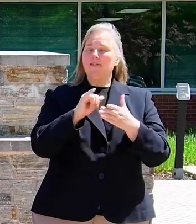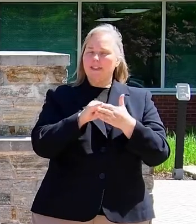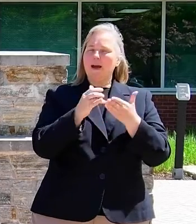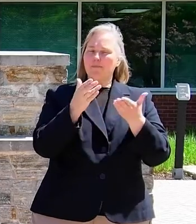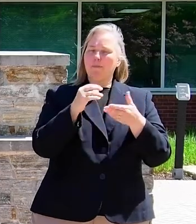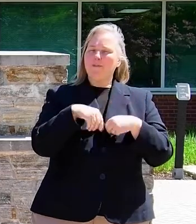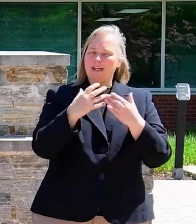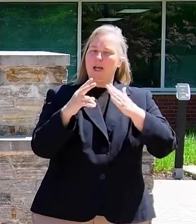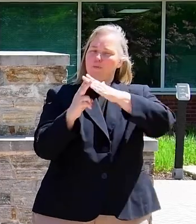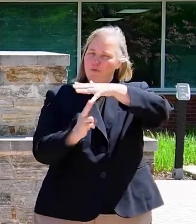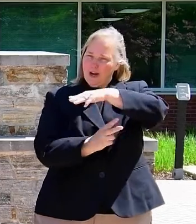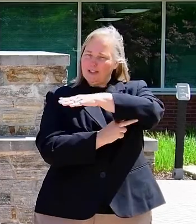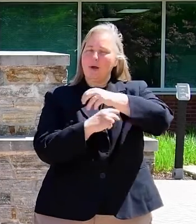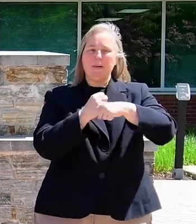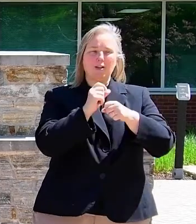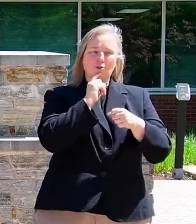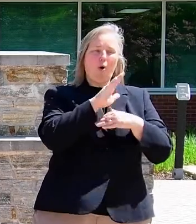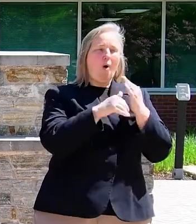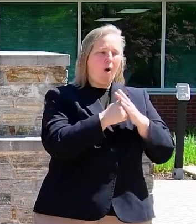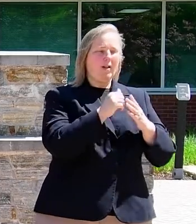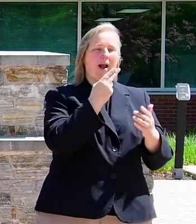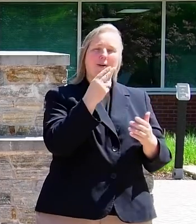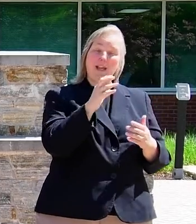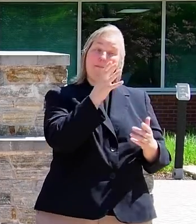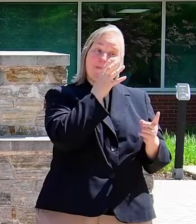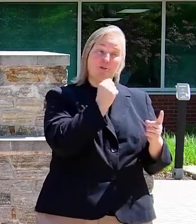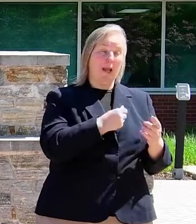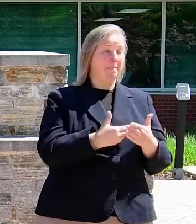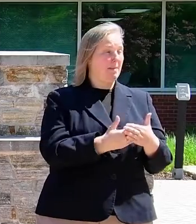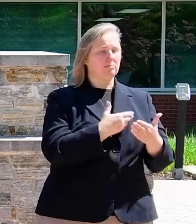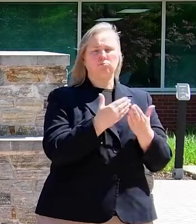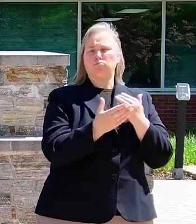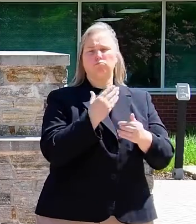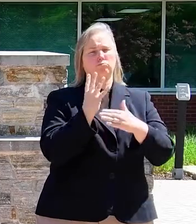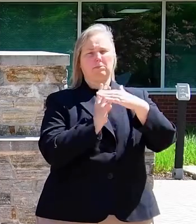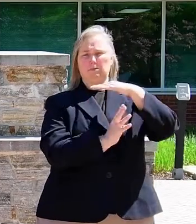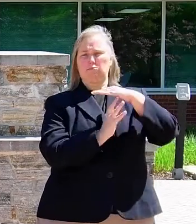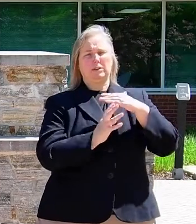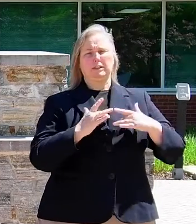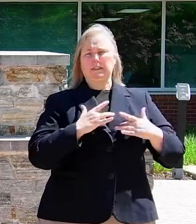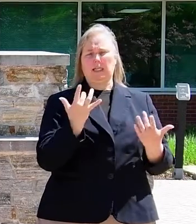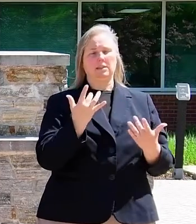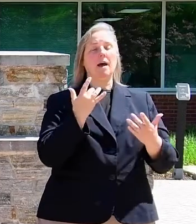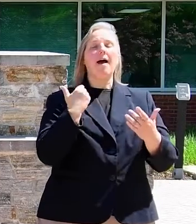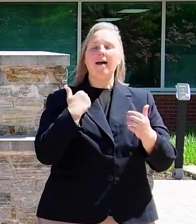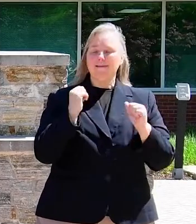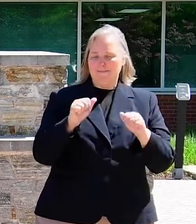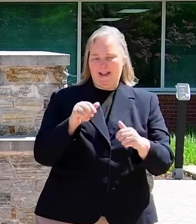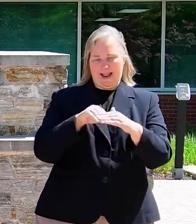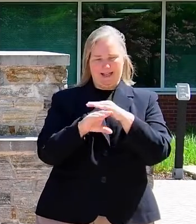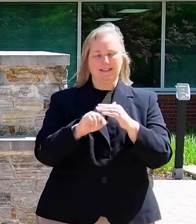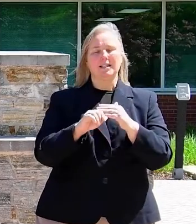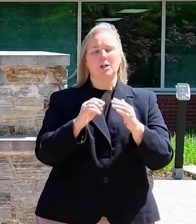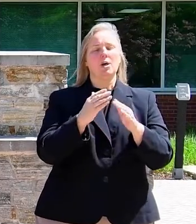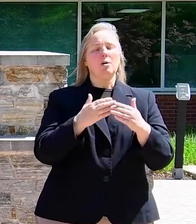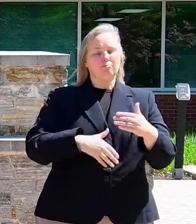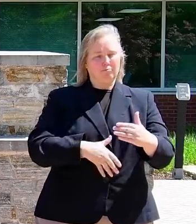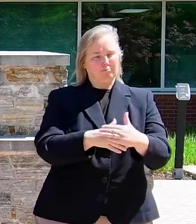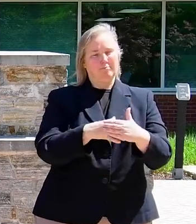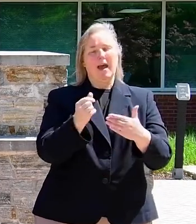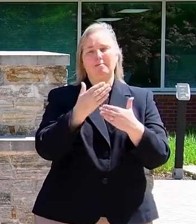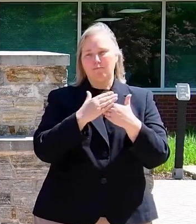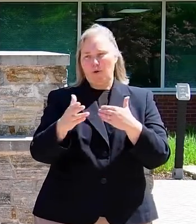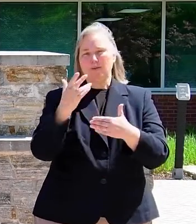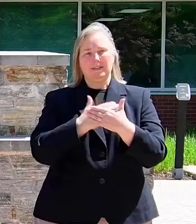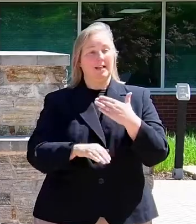to make sure that all Howard County mothers and babies, regardless of their immigration status, have access to prenatal and postnatal care at places